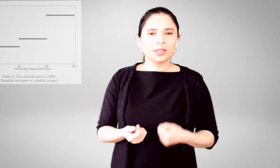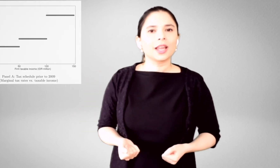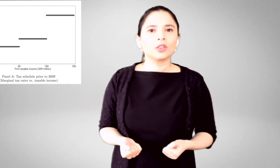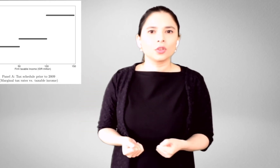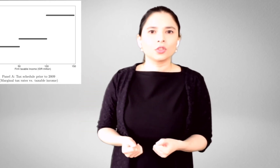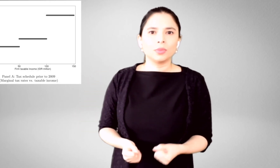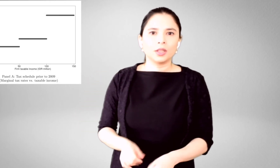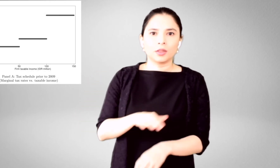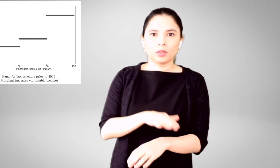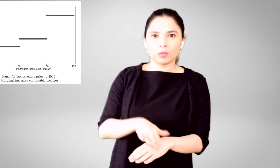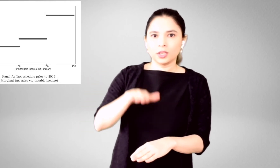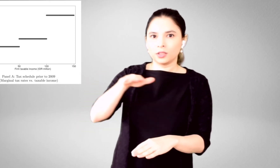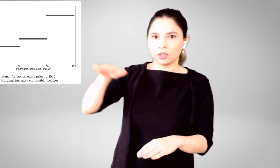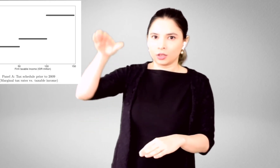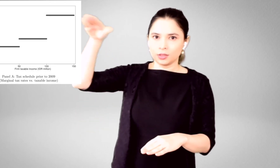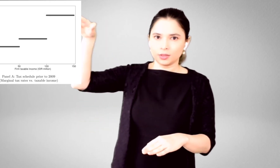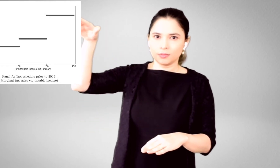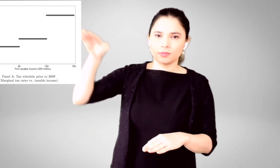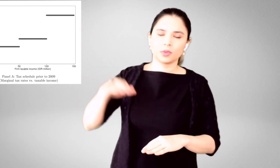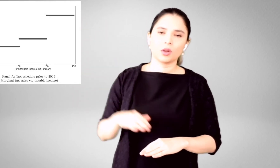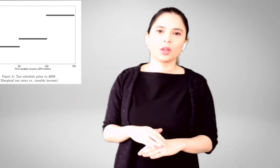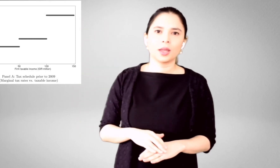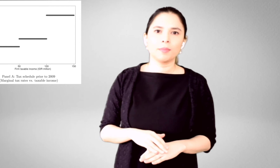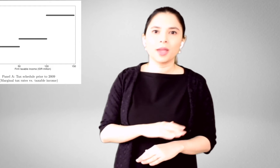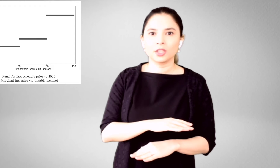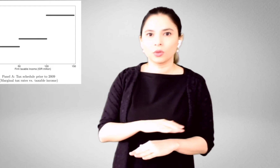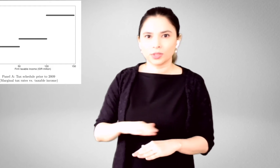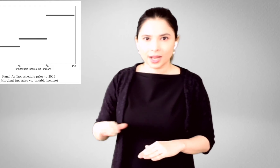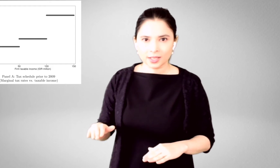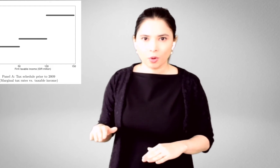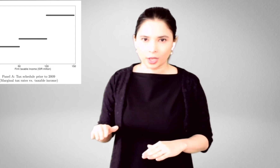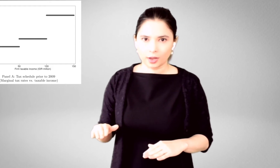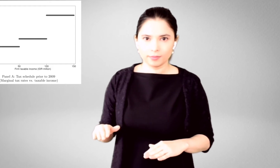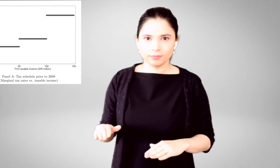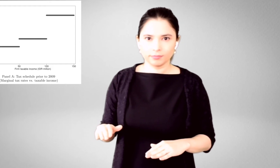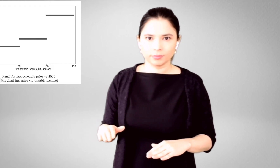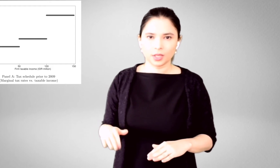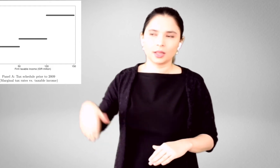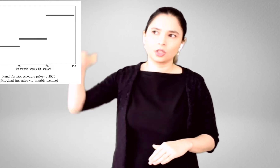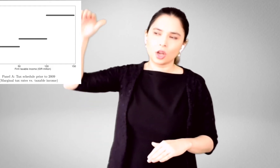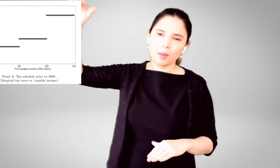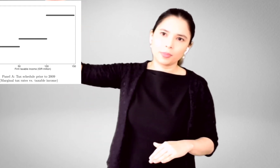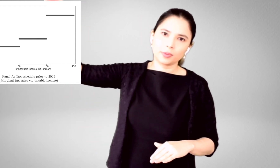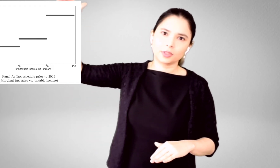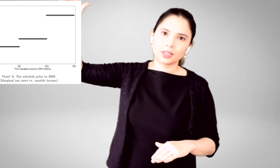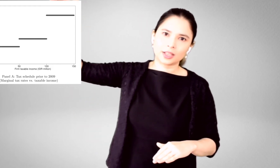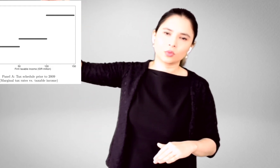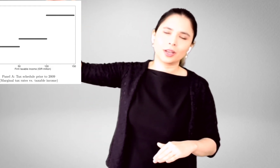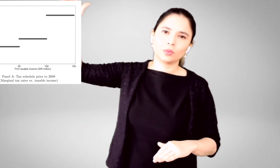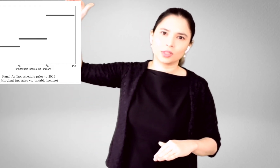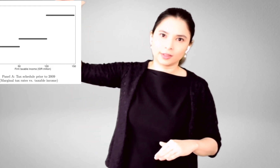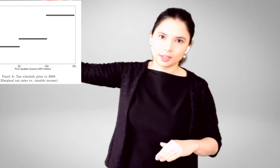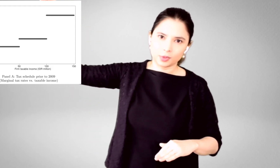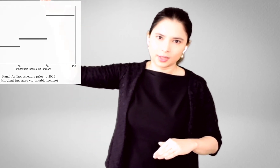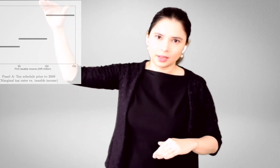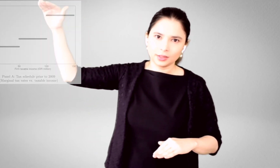The schedule used to be three tiers, based on taxable income. And the top tax rate was 30%.